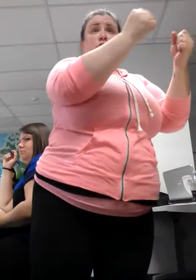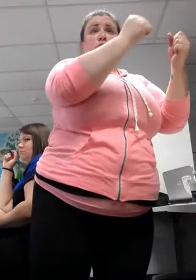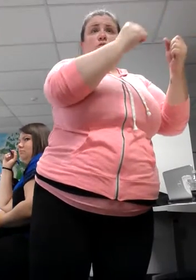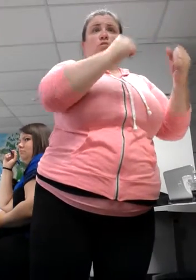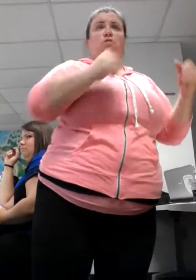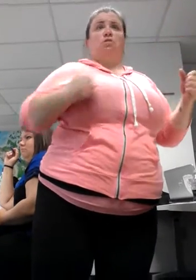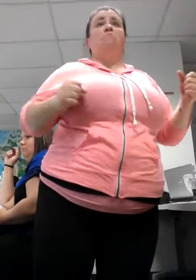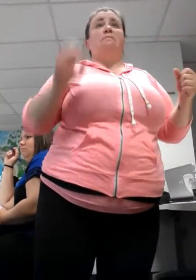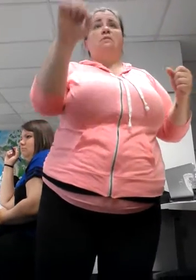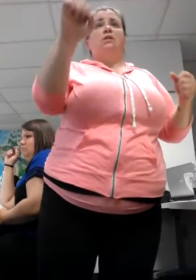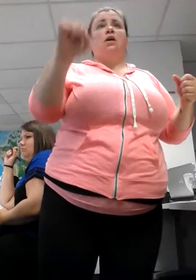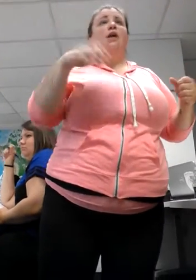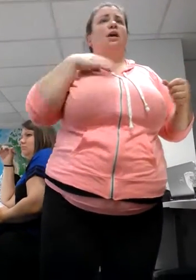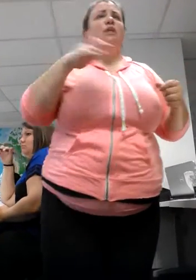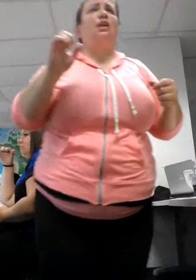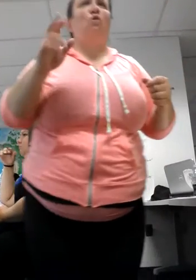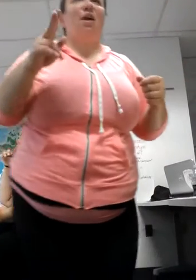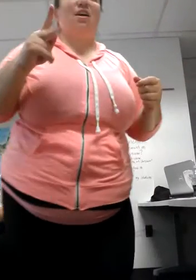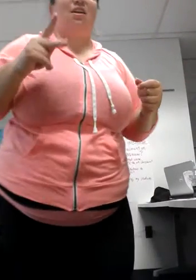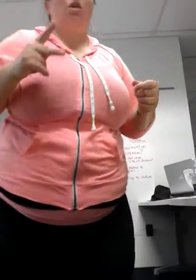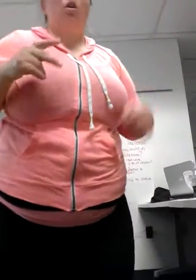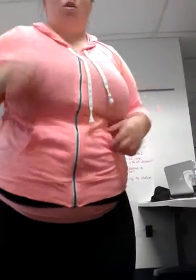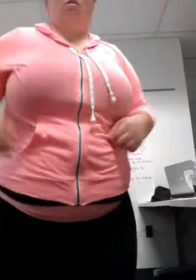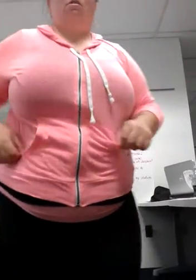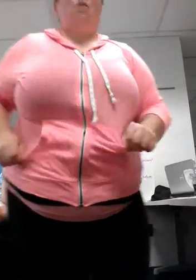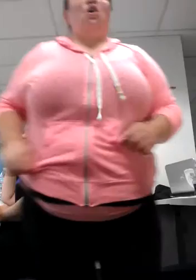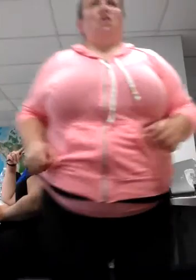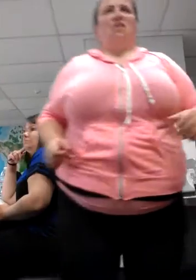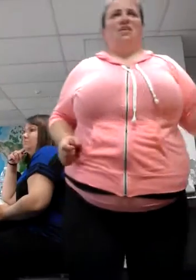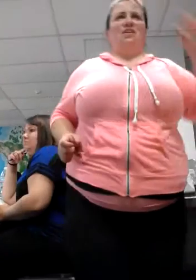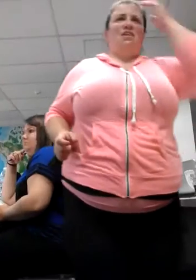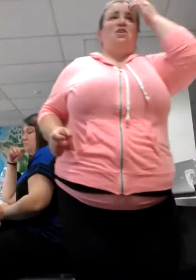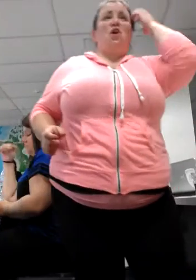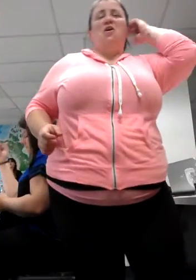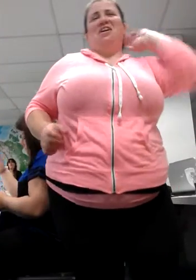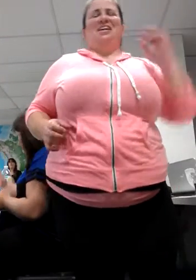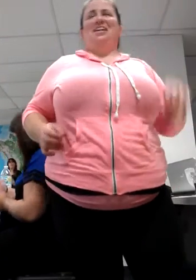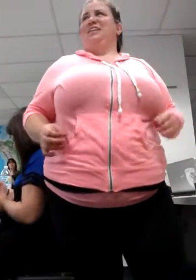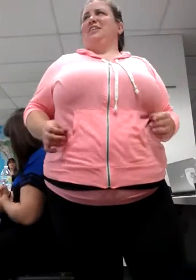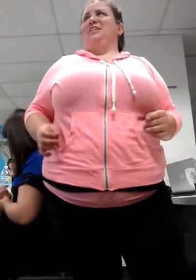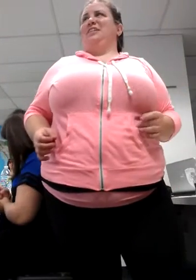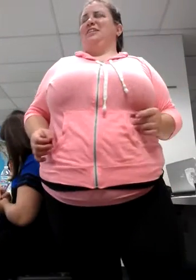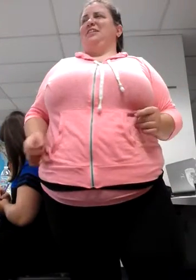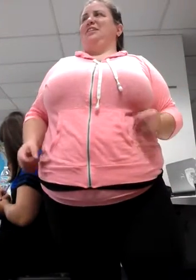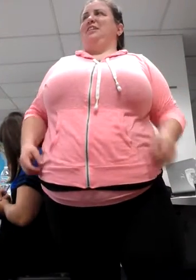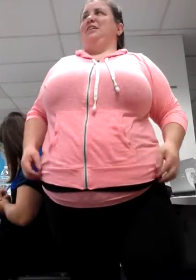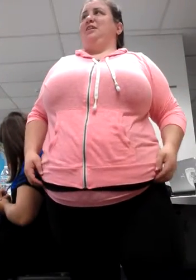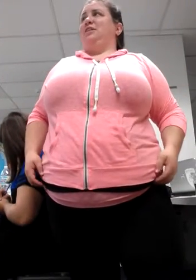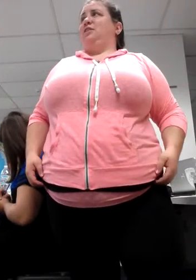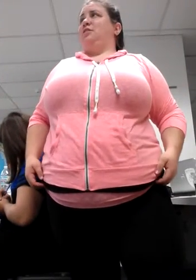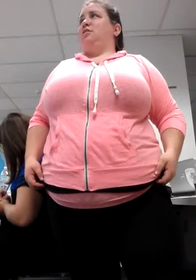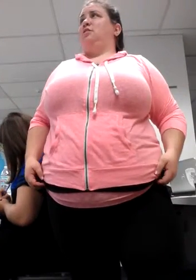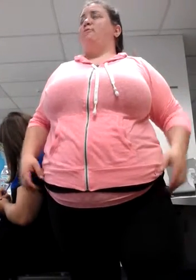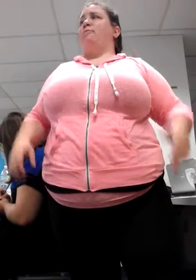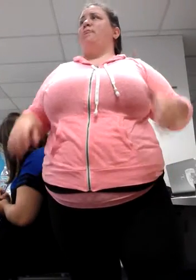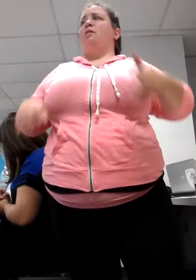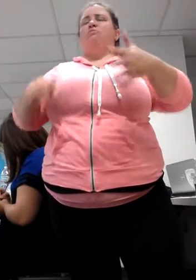Any questions about that? Yeah. Okay. I don't know, let's see, we're on. Four, five,